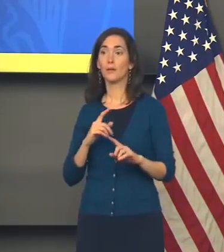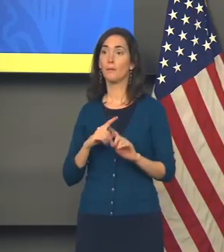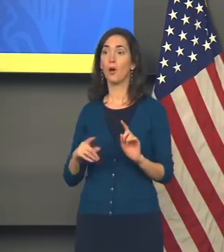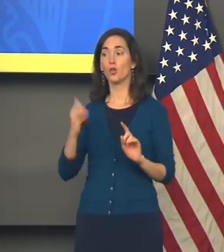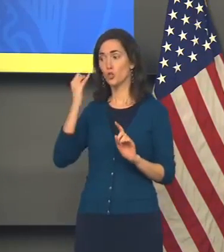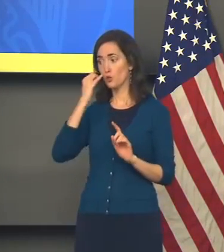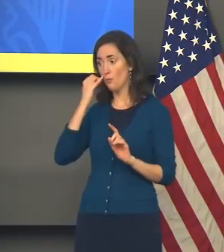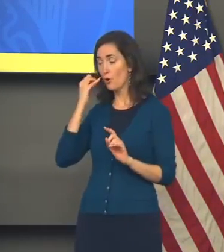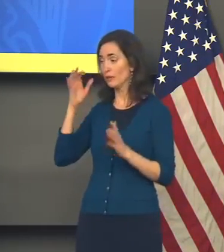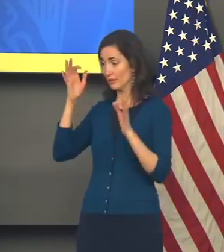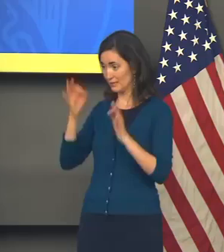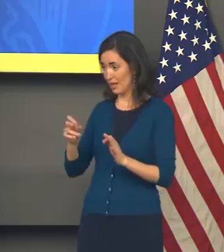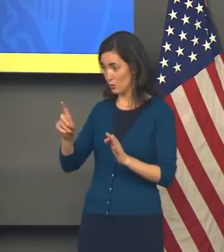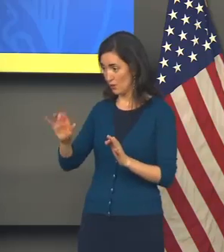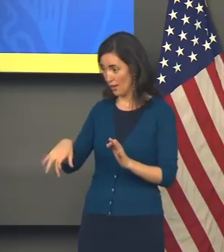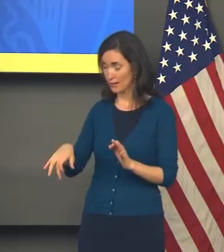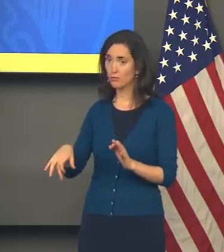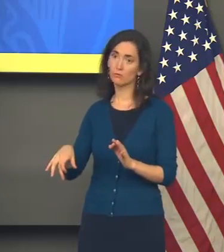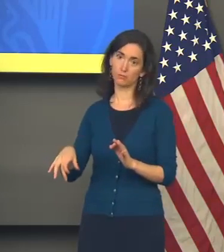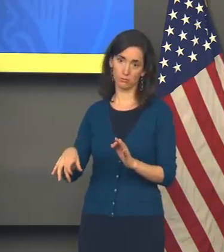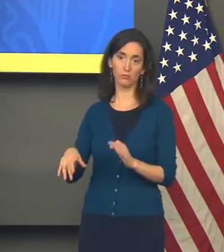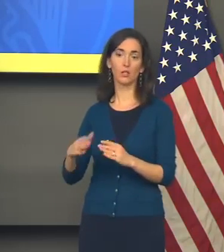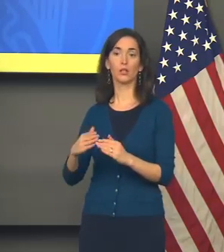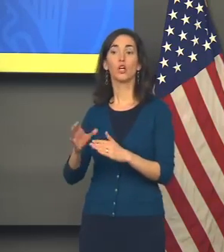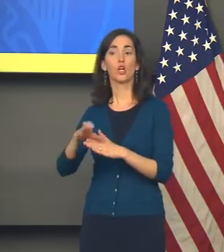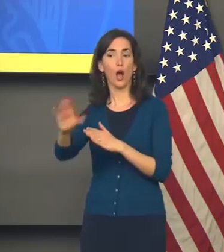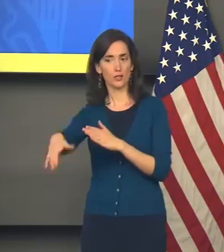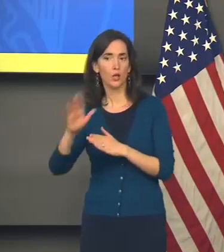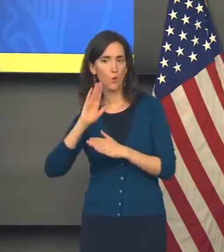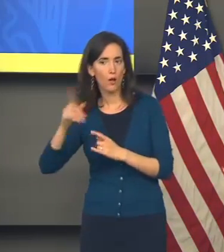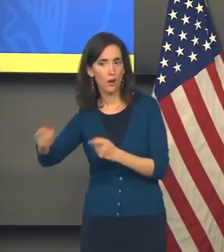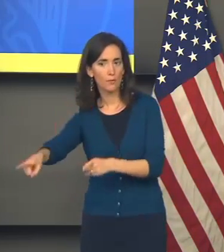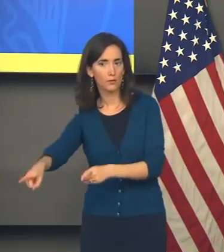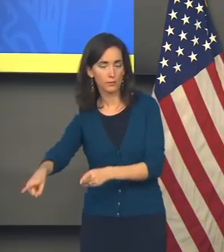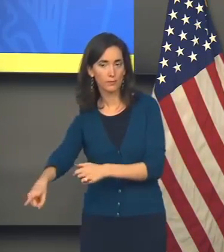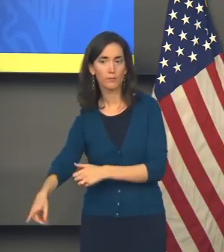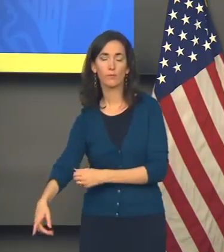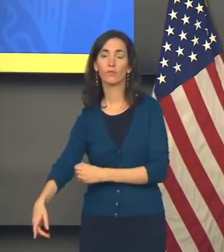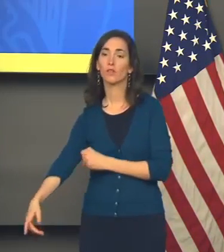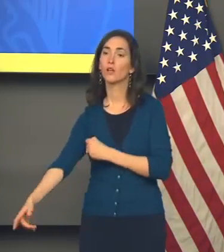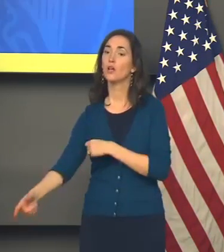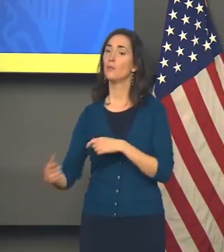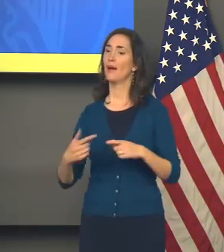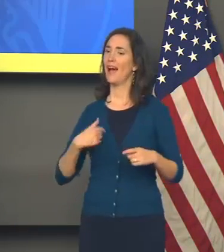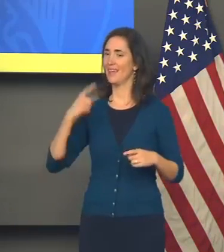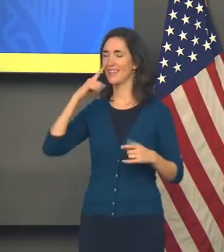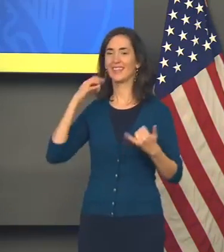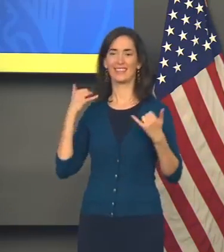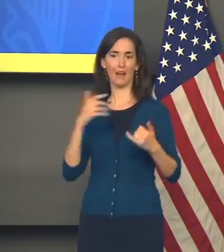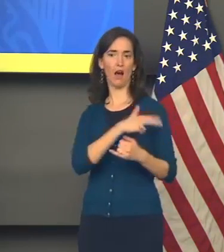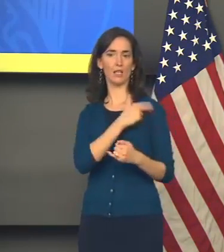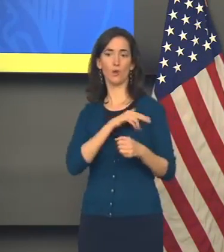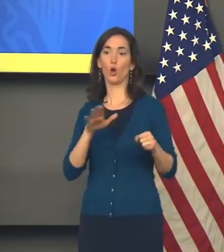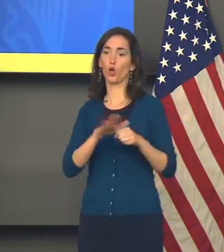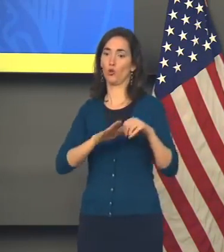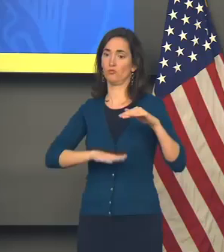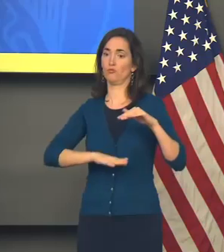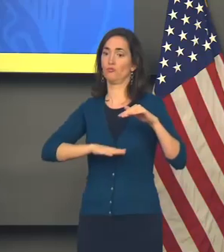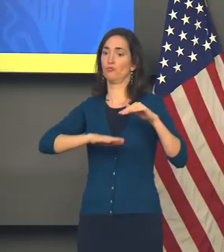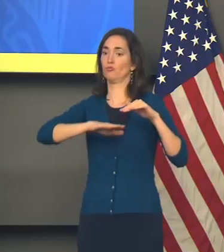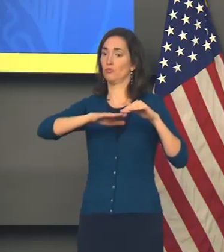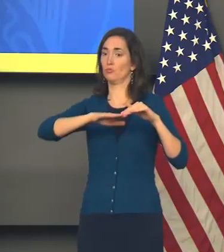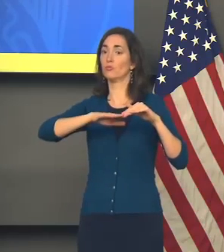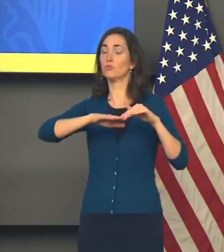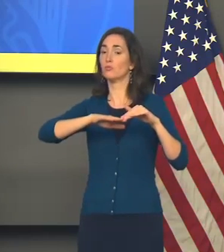consequences to them. So, you know, I would say they are approaching functional capacity now. They probably exceeded the functional